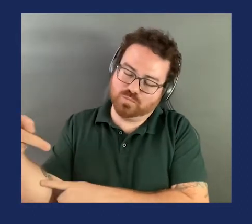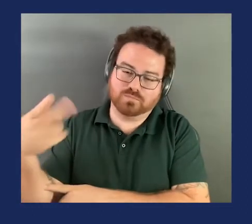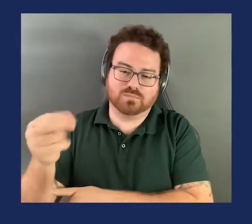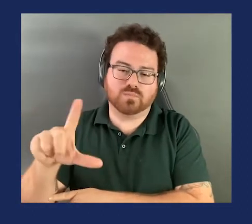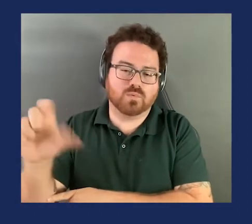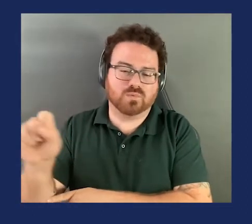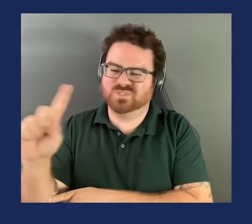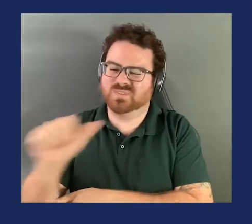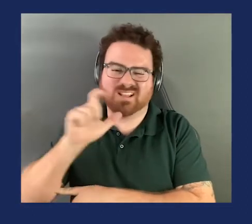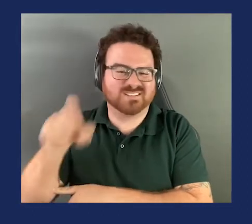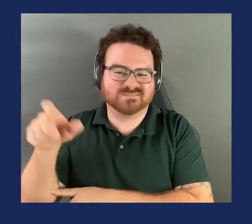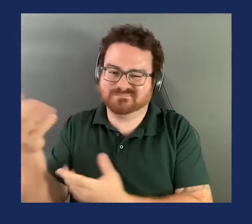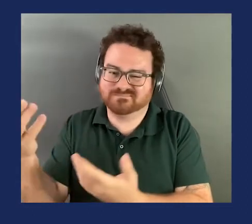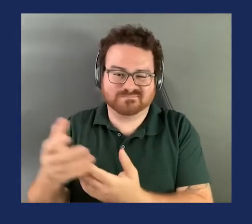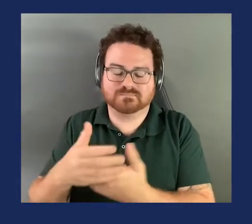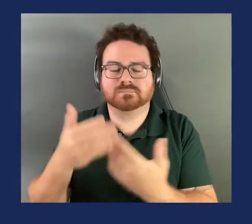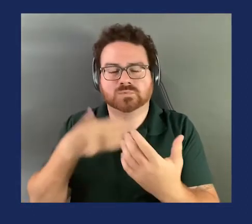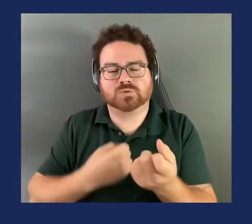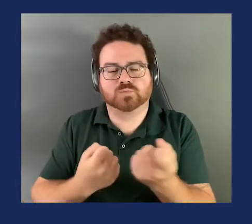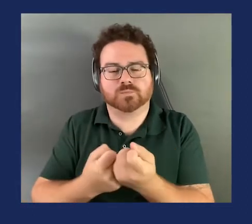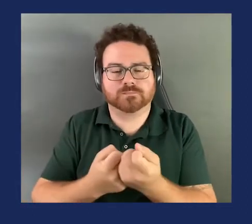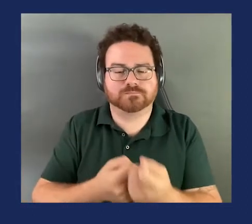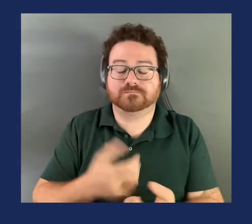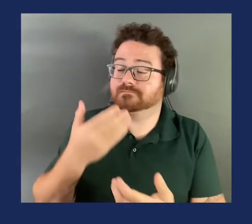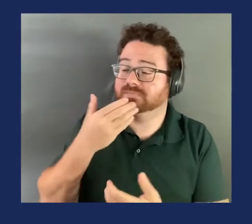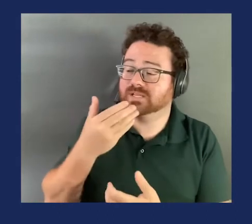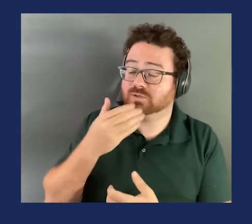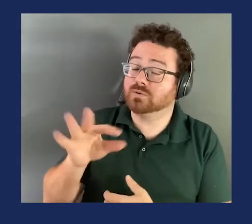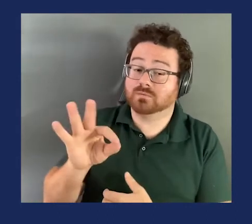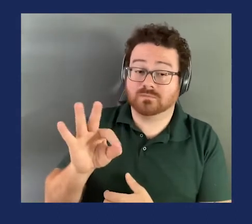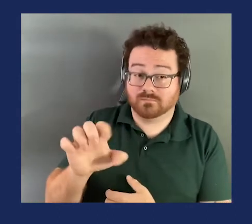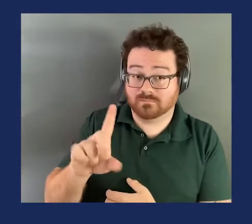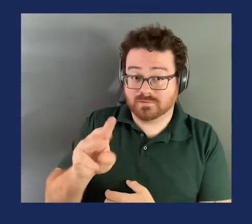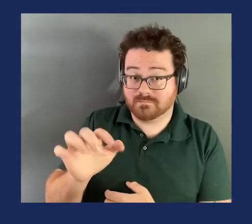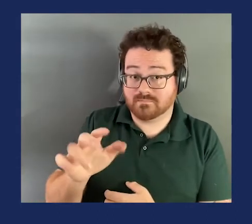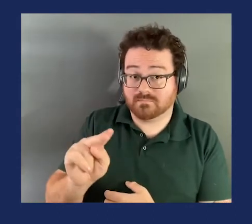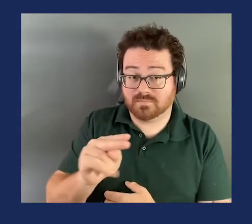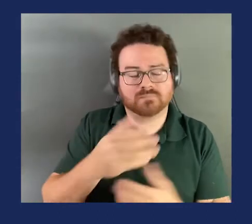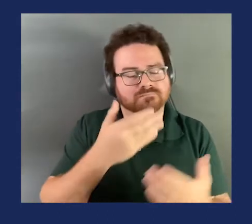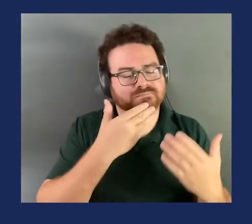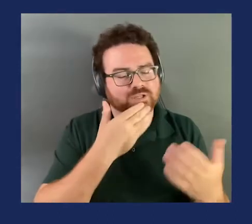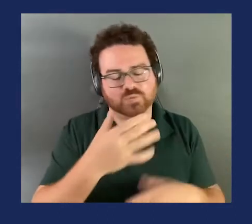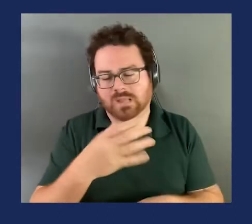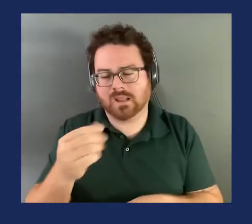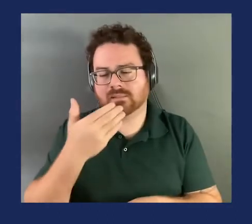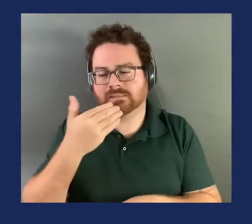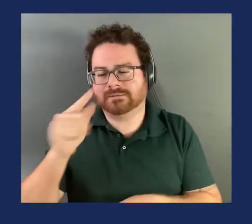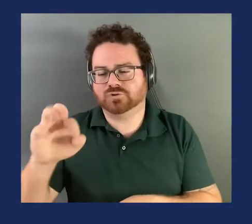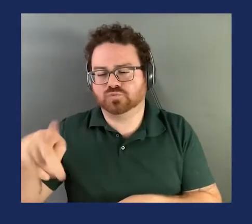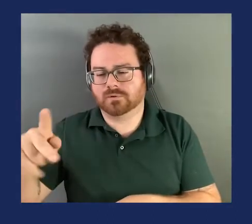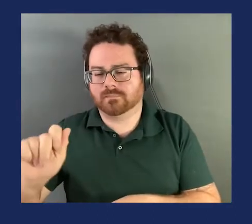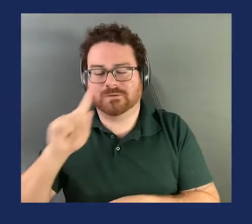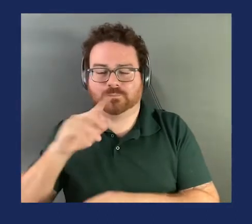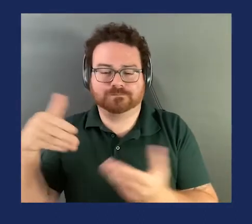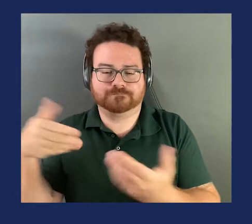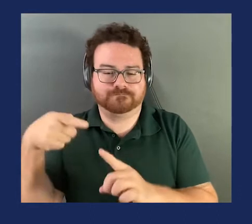Thank you, Commissioner. Commissioner Feldman. Thank you, and thank you, Commissioner Trompka, for introducing this amendment again.